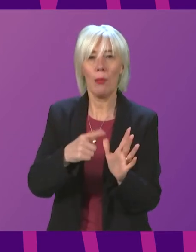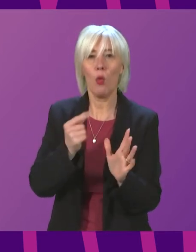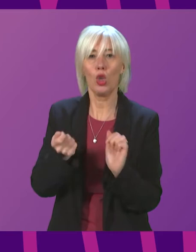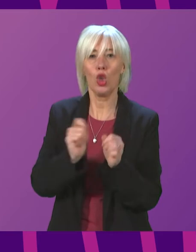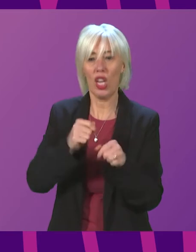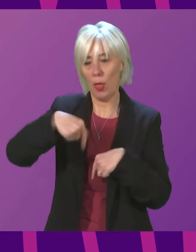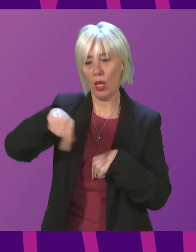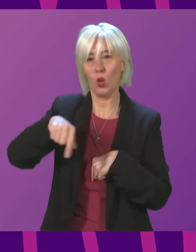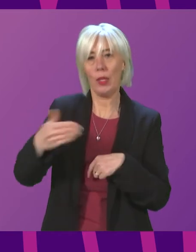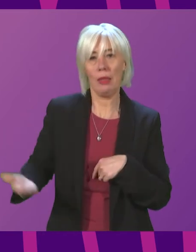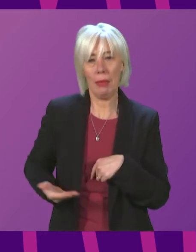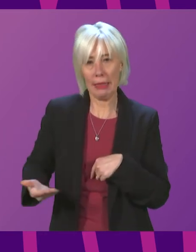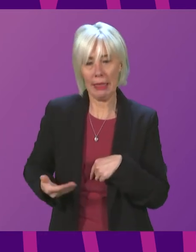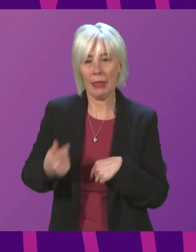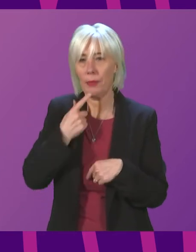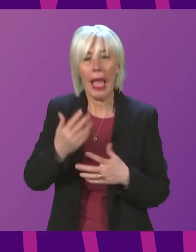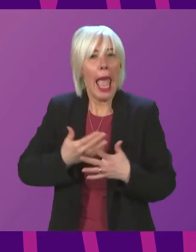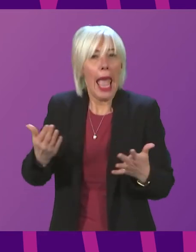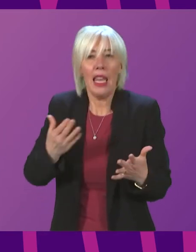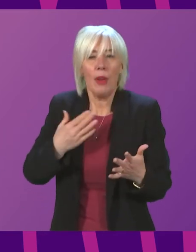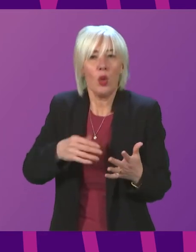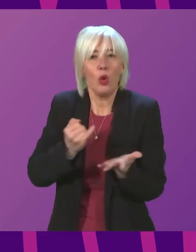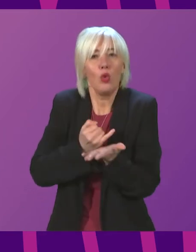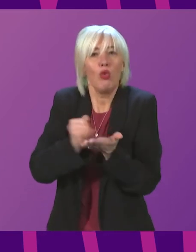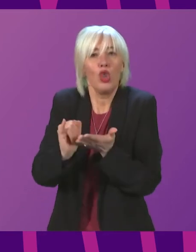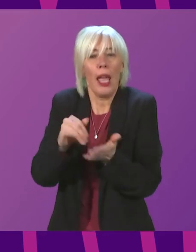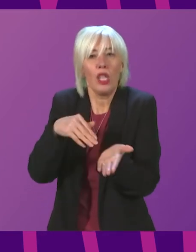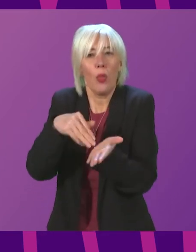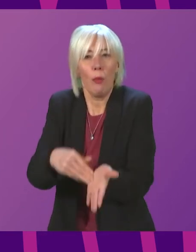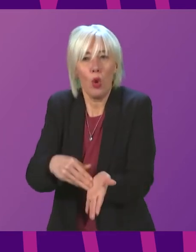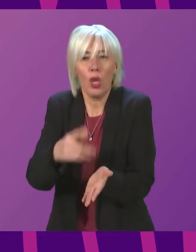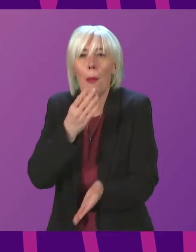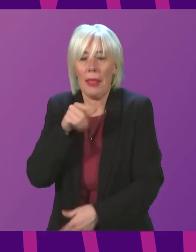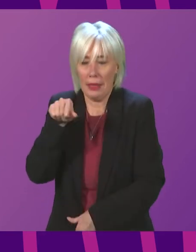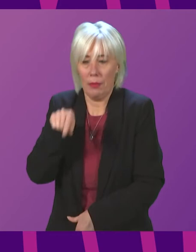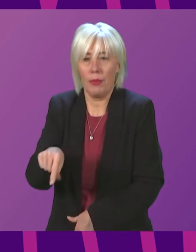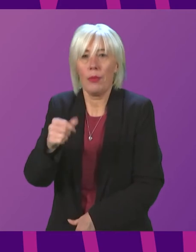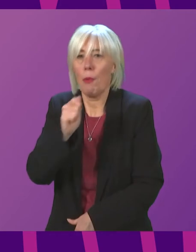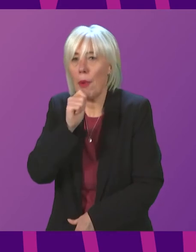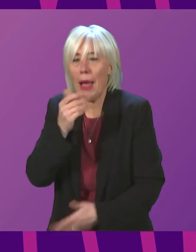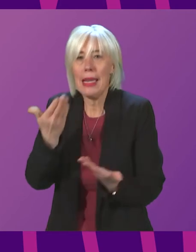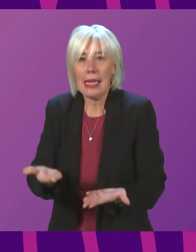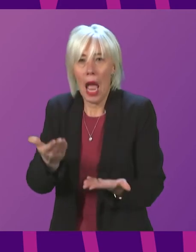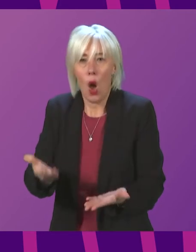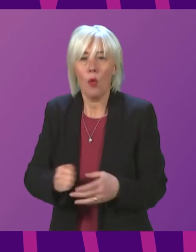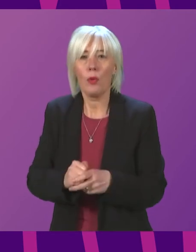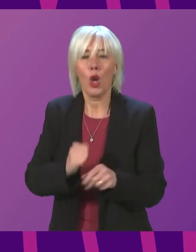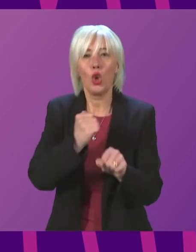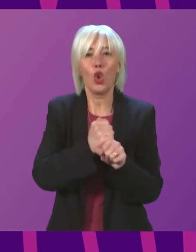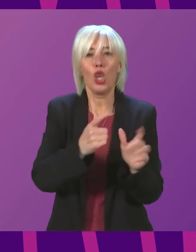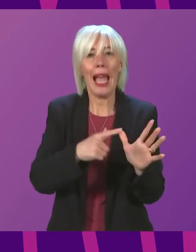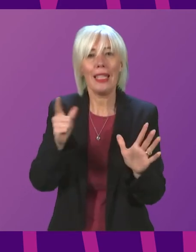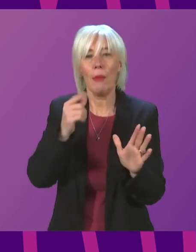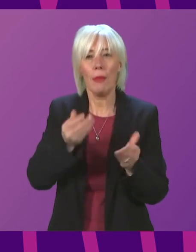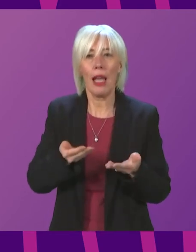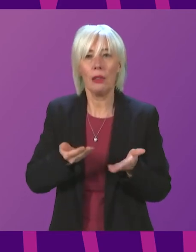week's business. Any member who wishes to speak against the motion should press their request to speak button now. And I call on George Adam to